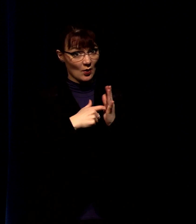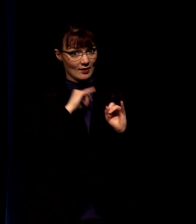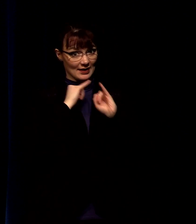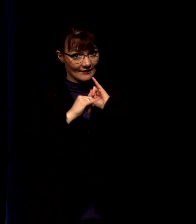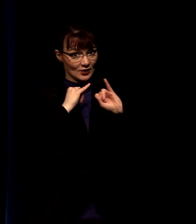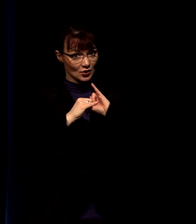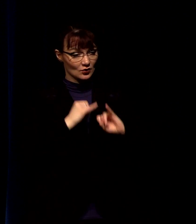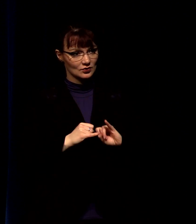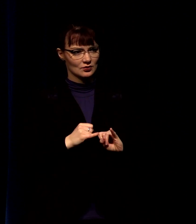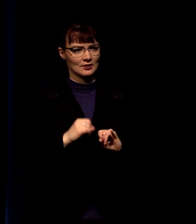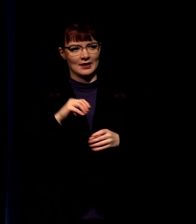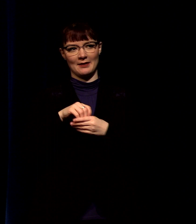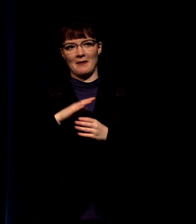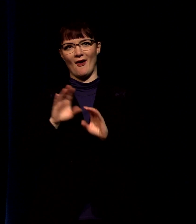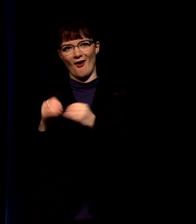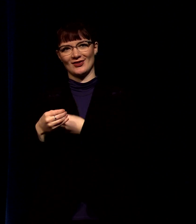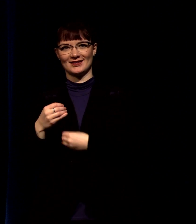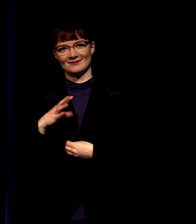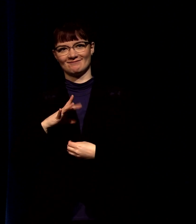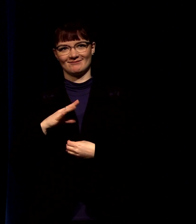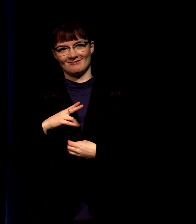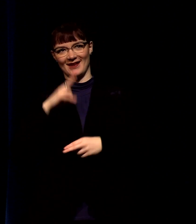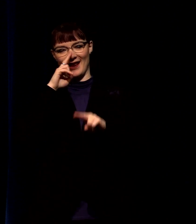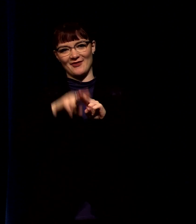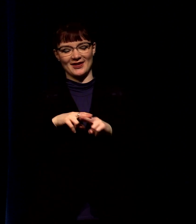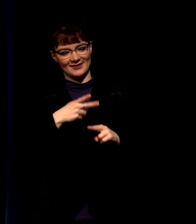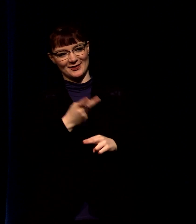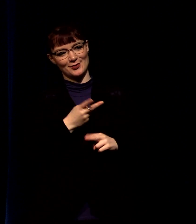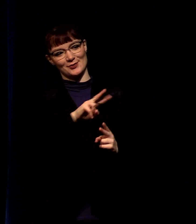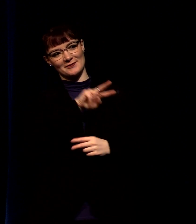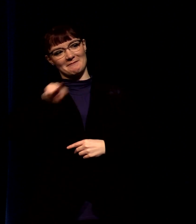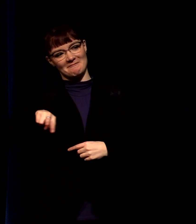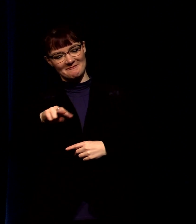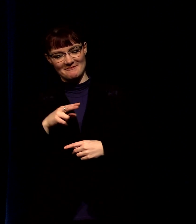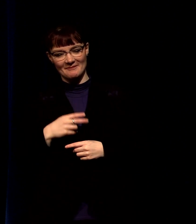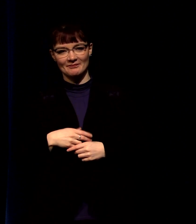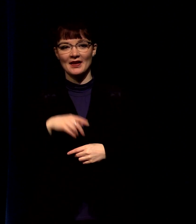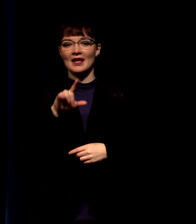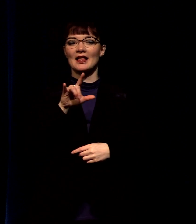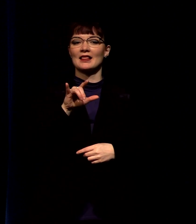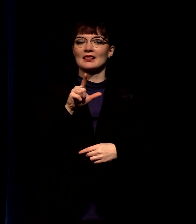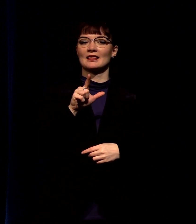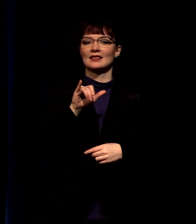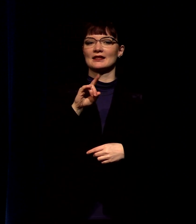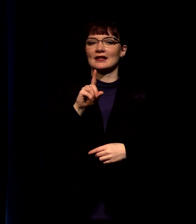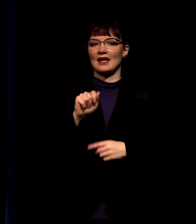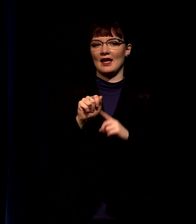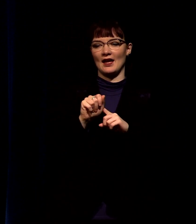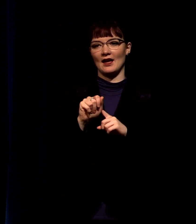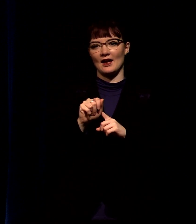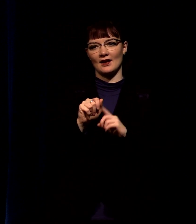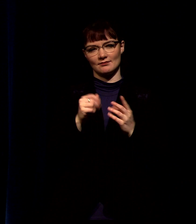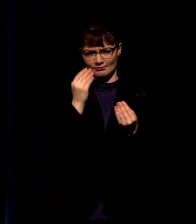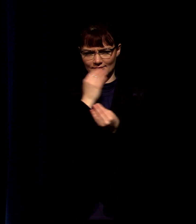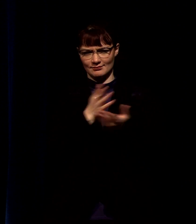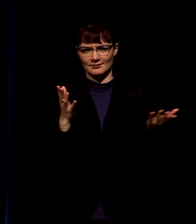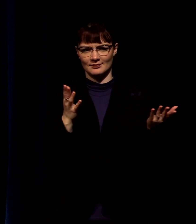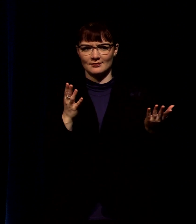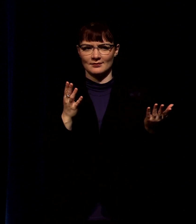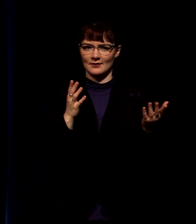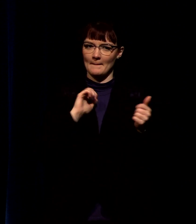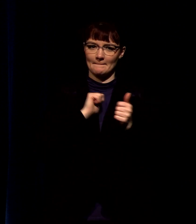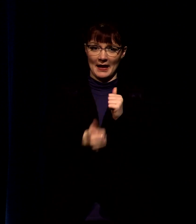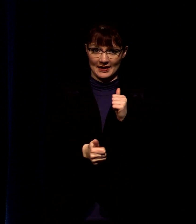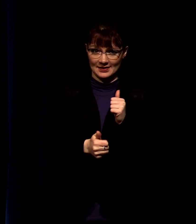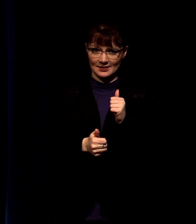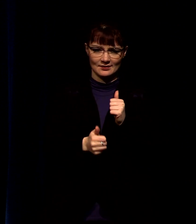in where my offices which is kind of kind of fun uh that you guys were up there and uh linda i just want you to know linda not only just passed the